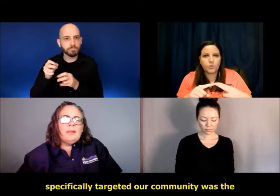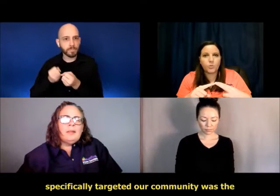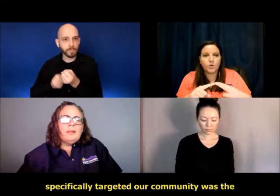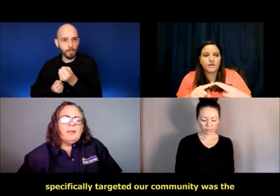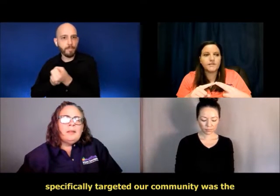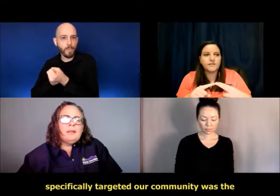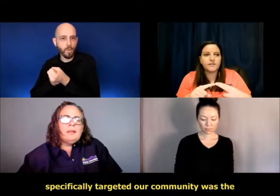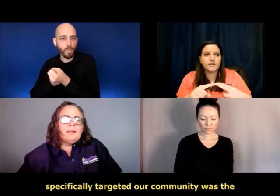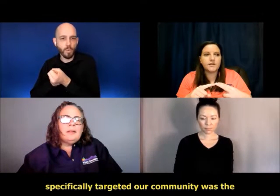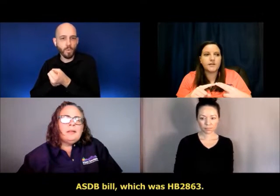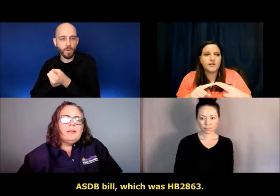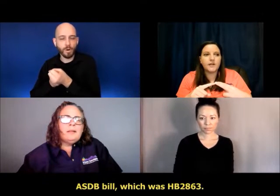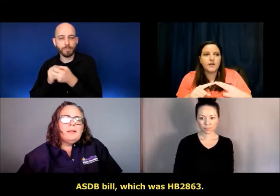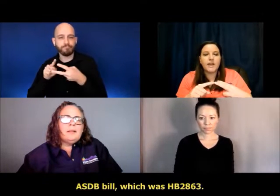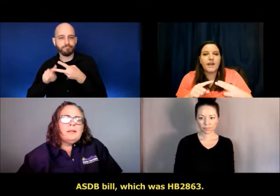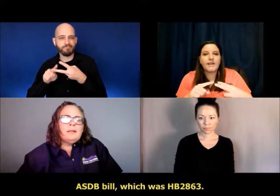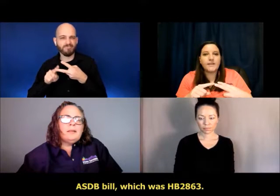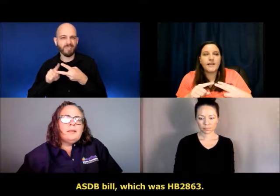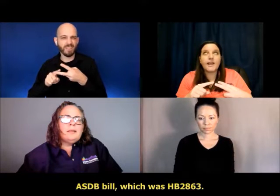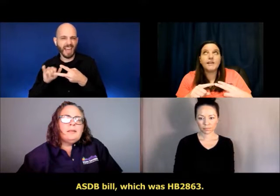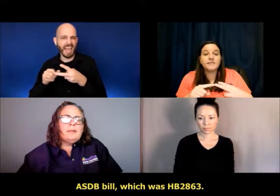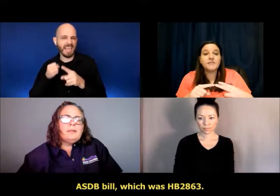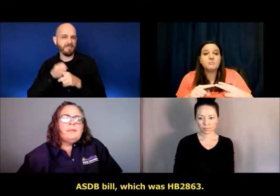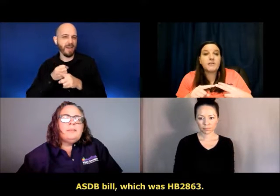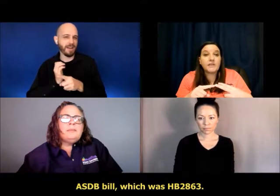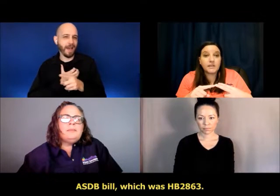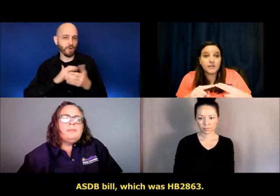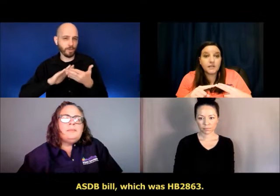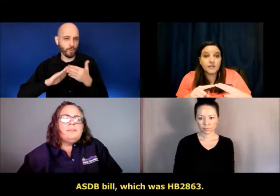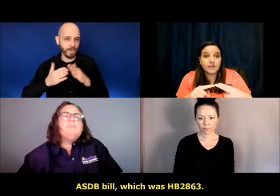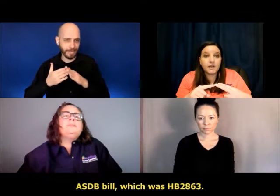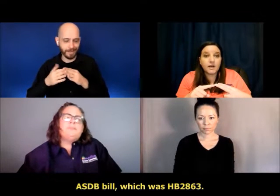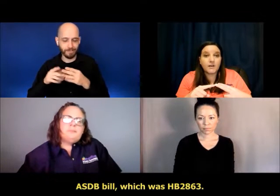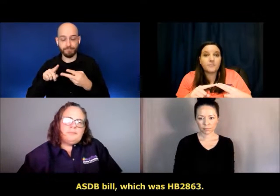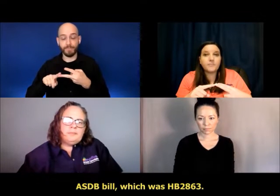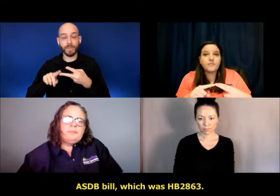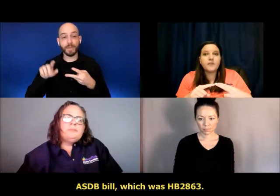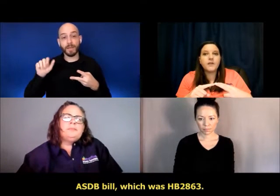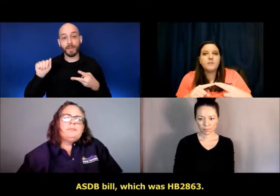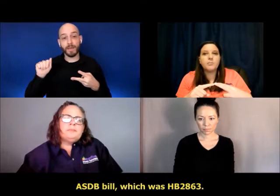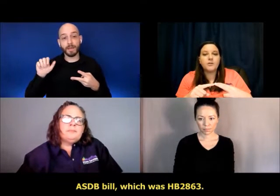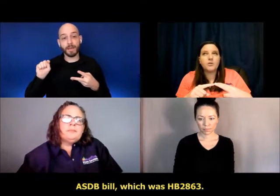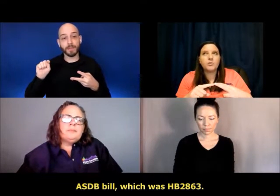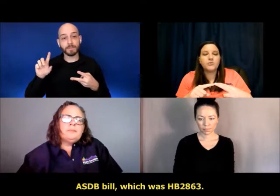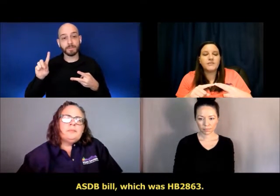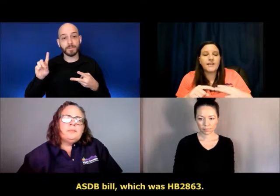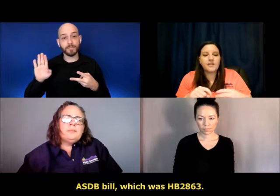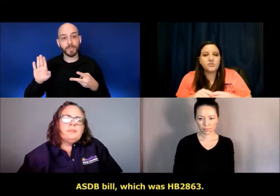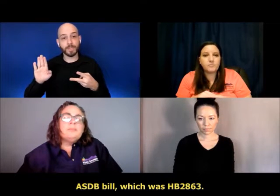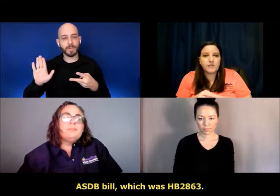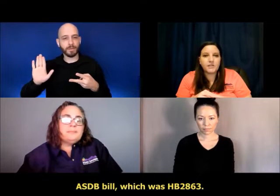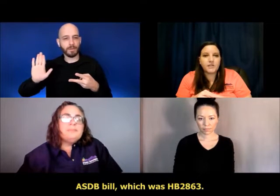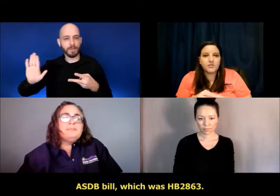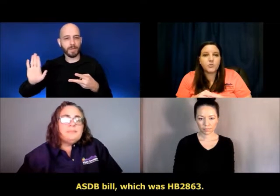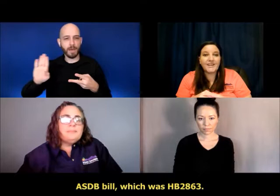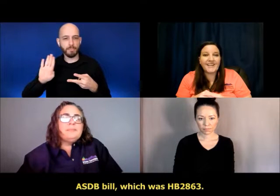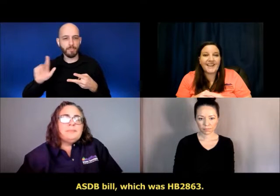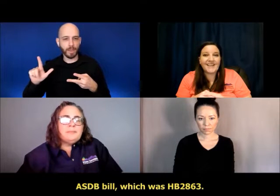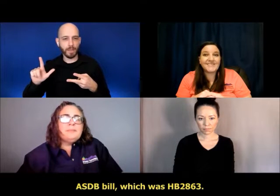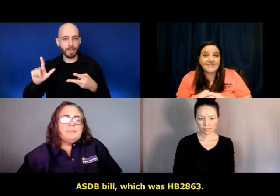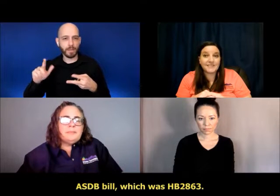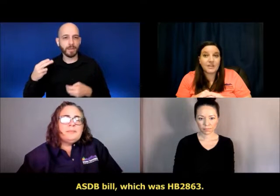community was the ASDB bill, which was HB